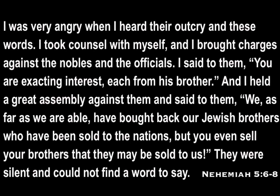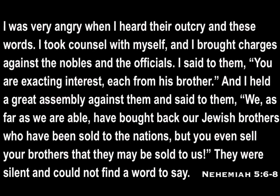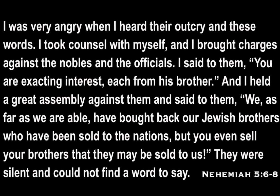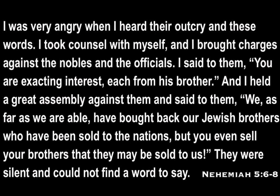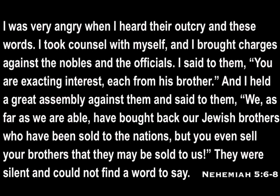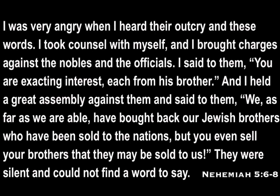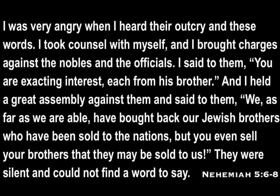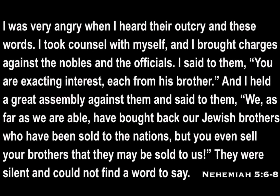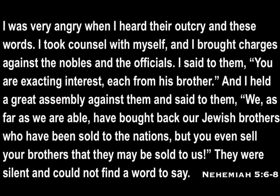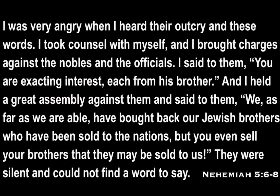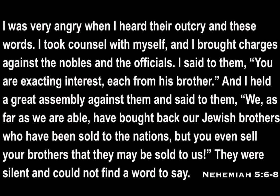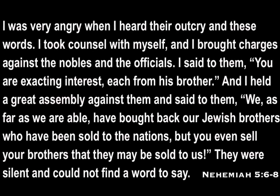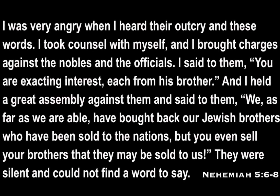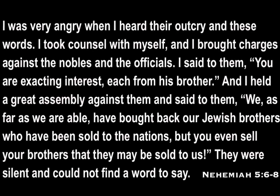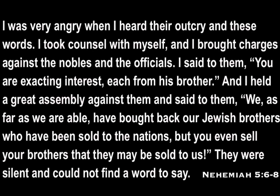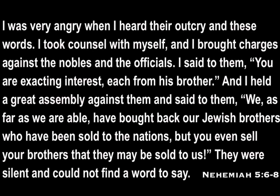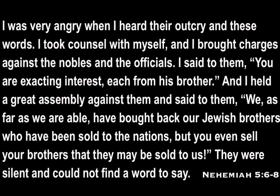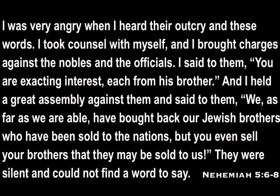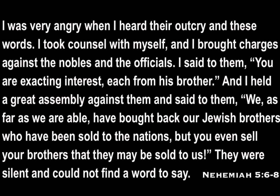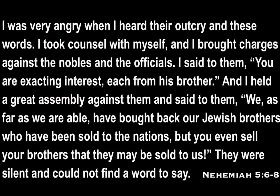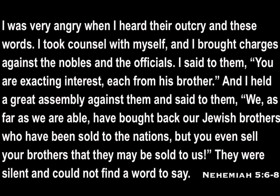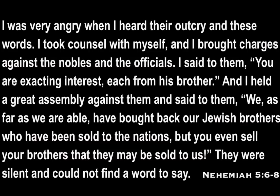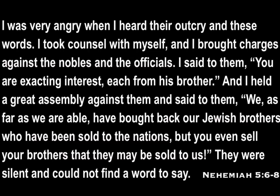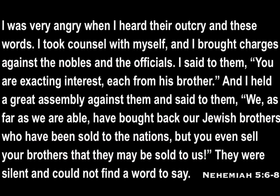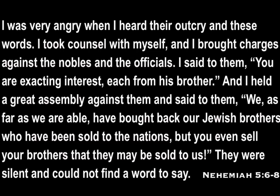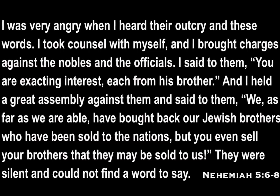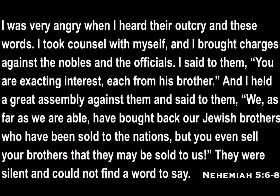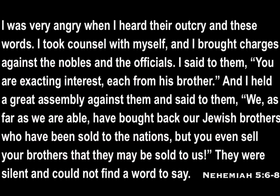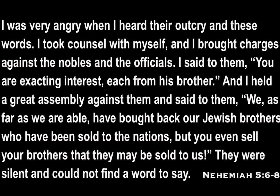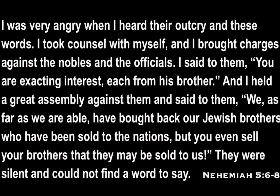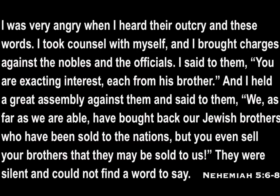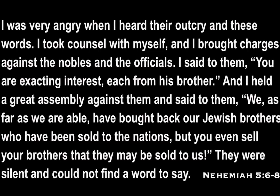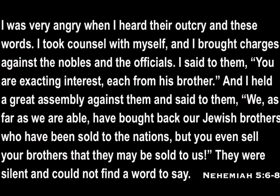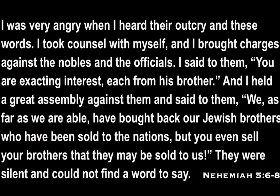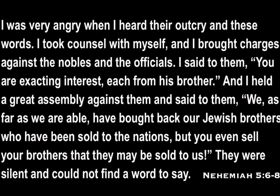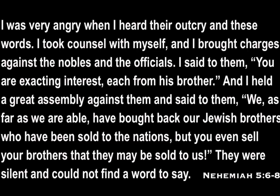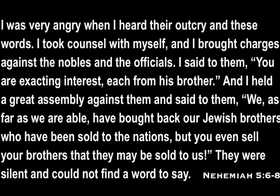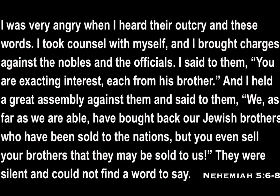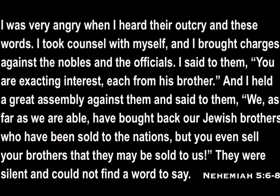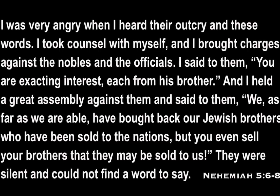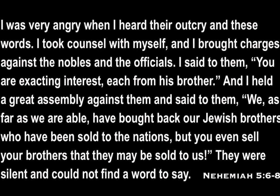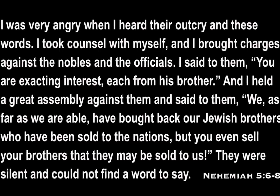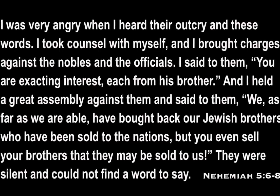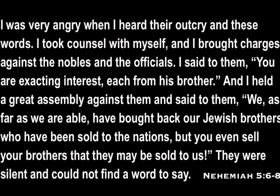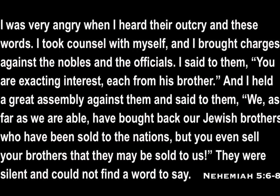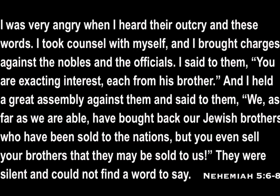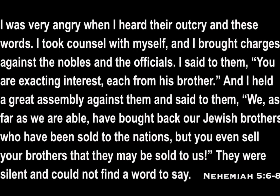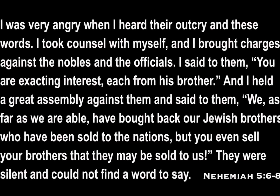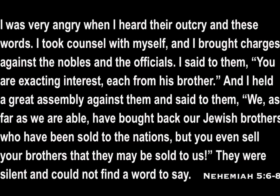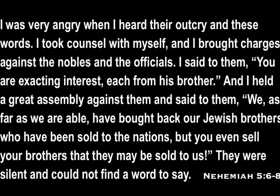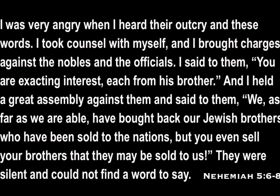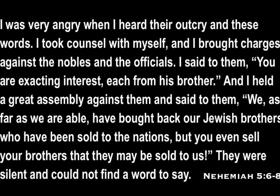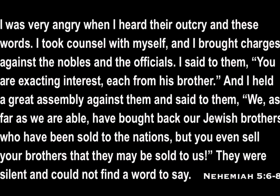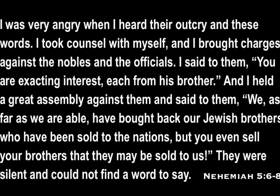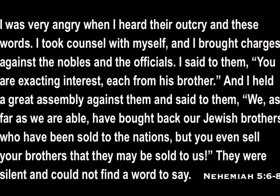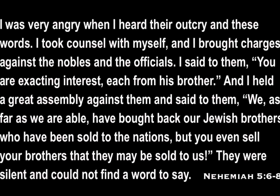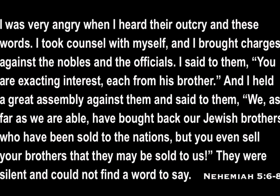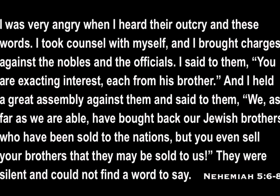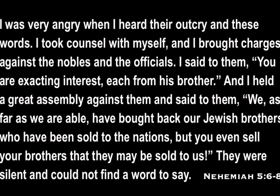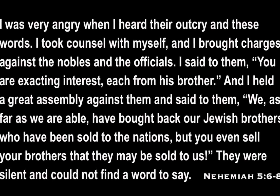with myself and i brought charges against the nobles and the officials i said to them you are exacting interest each from his brother and i